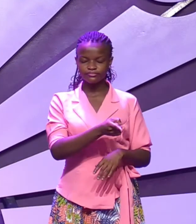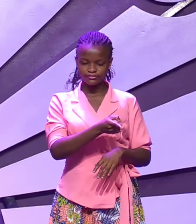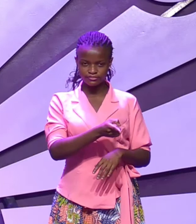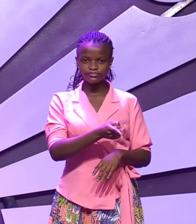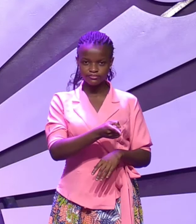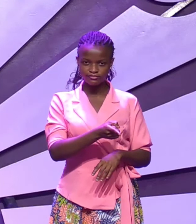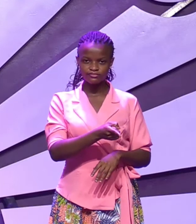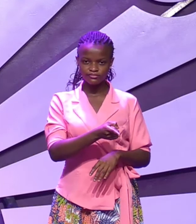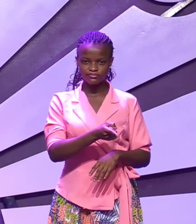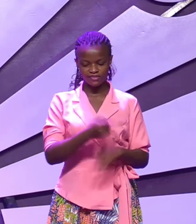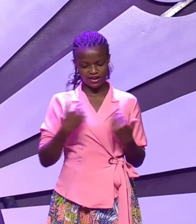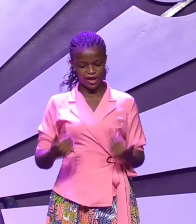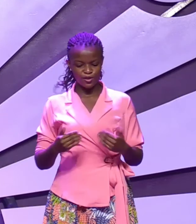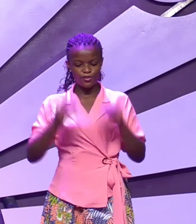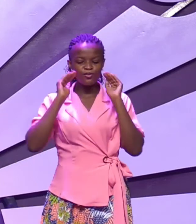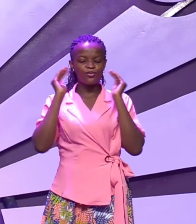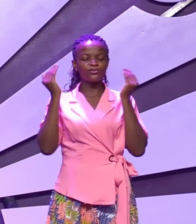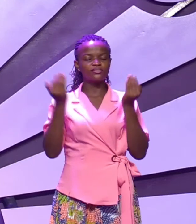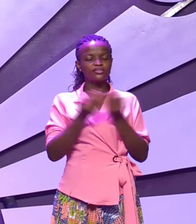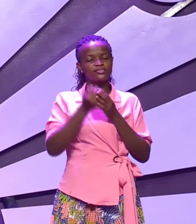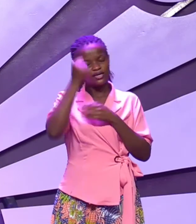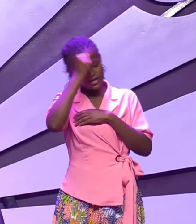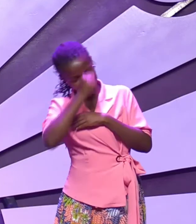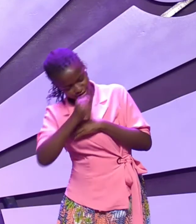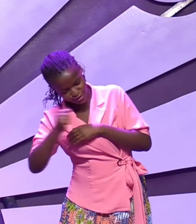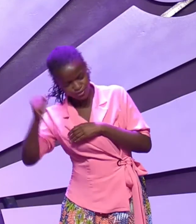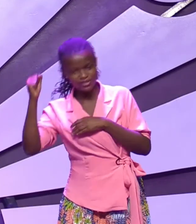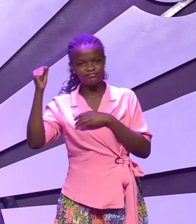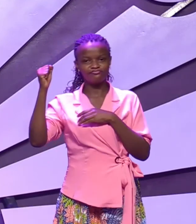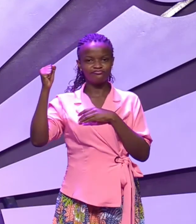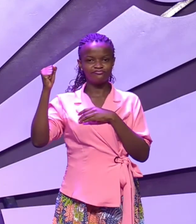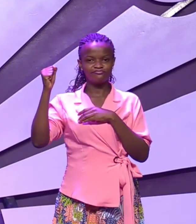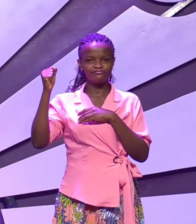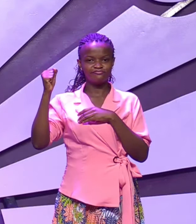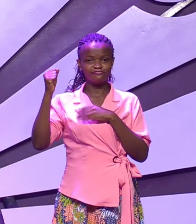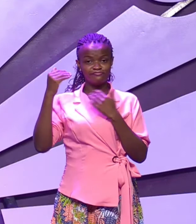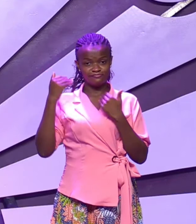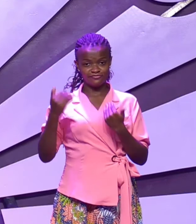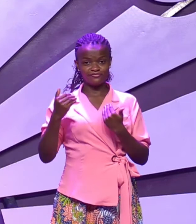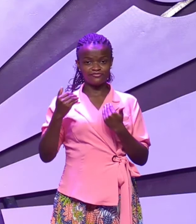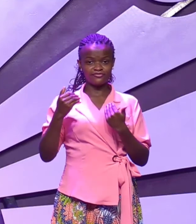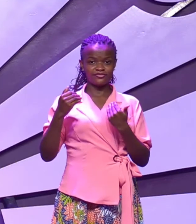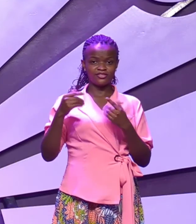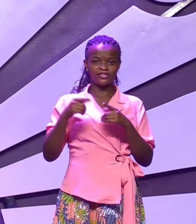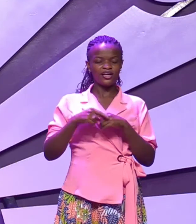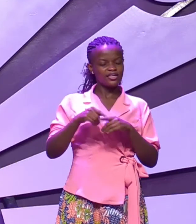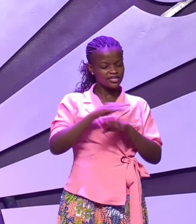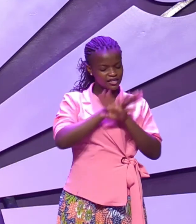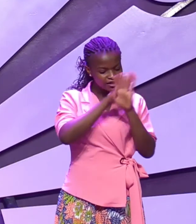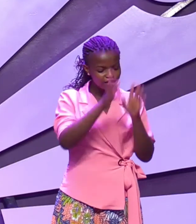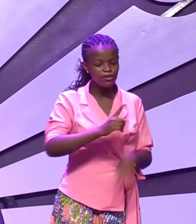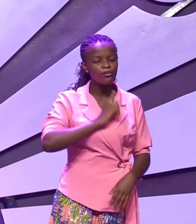Instead Moses disobeyed a clear and direct command.